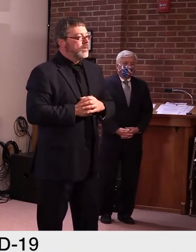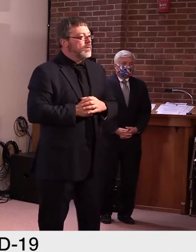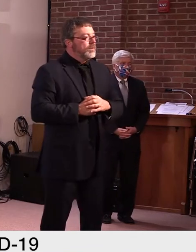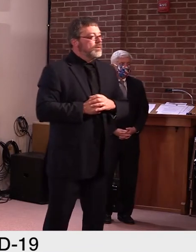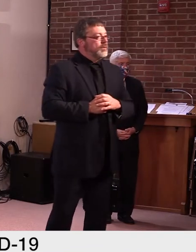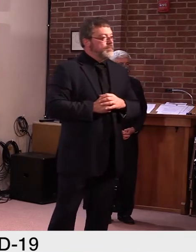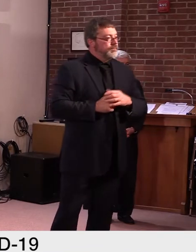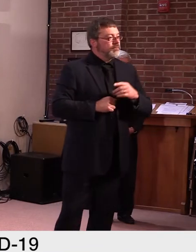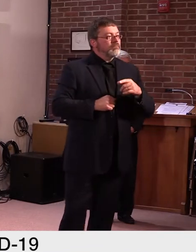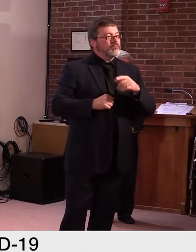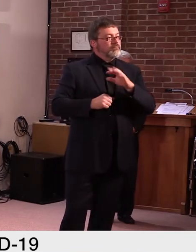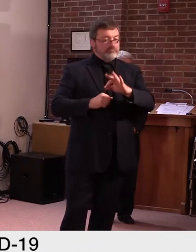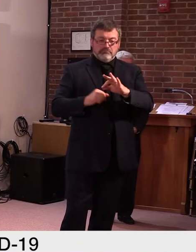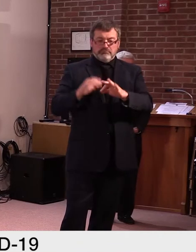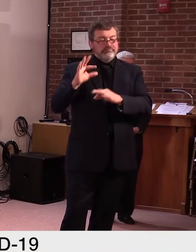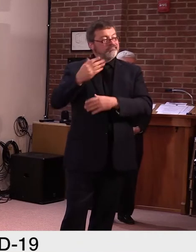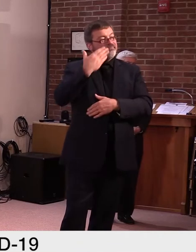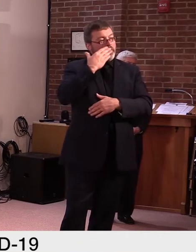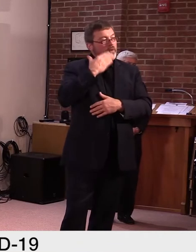Erin VT Digger.